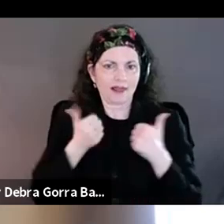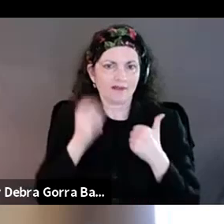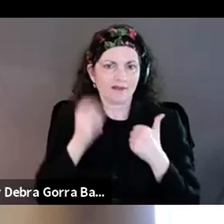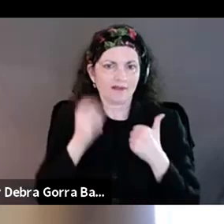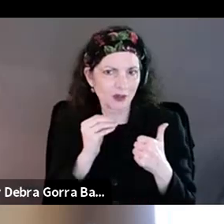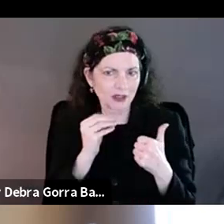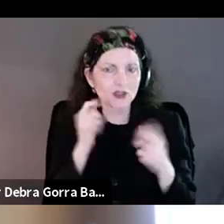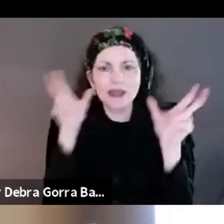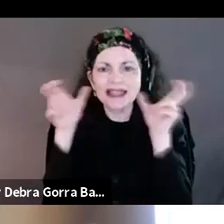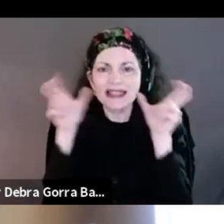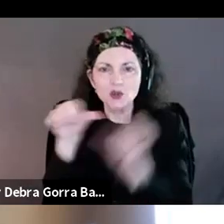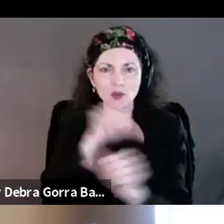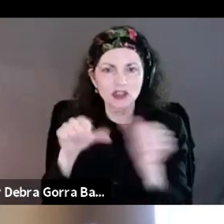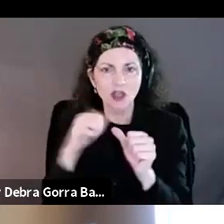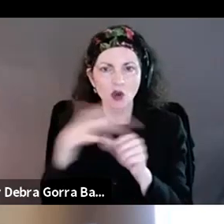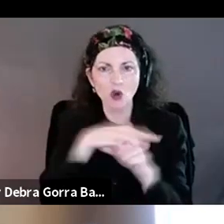moot, cross disability.